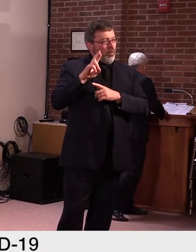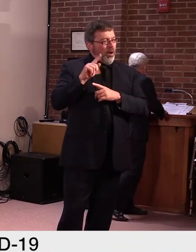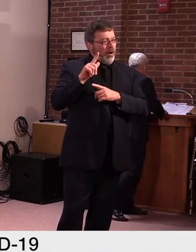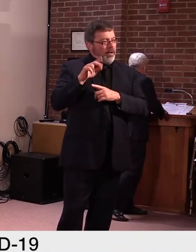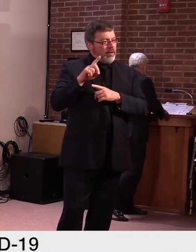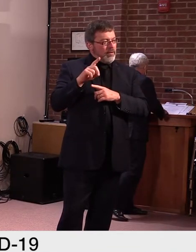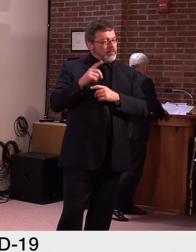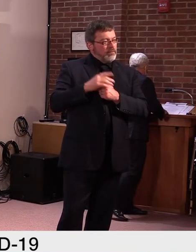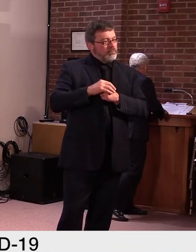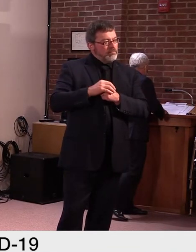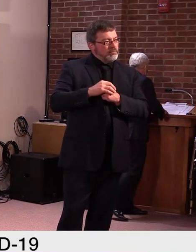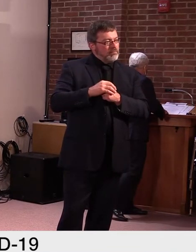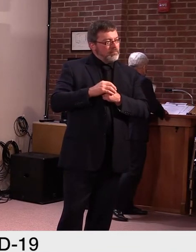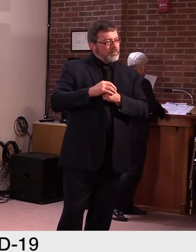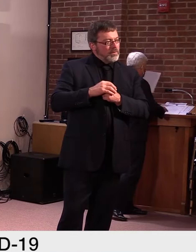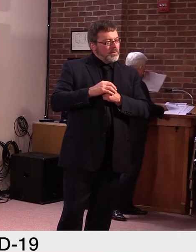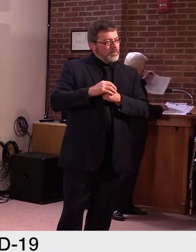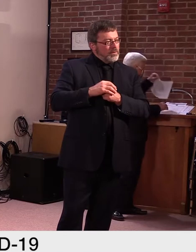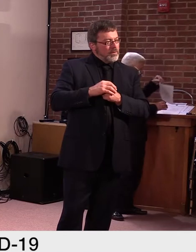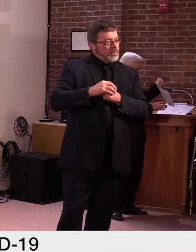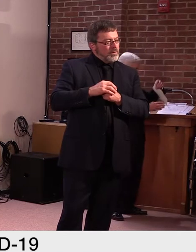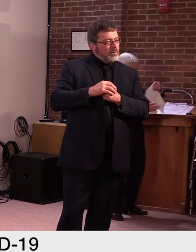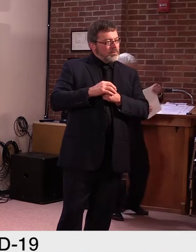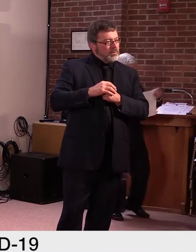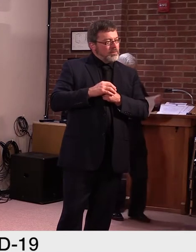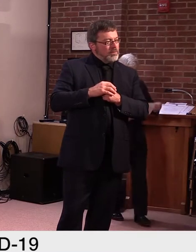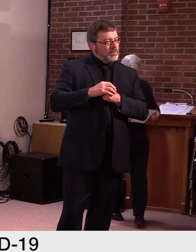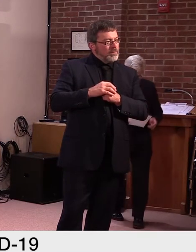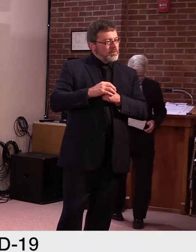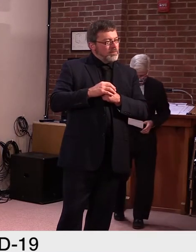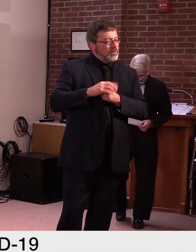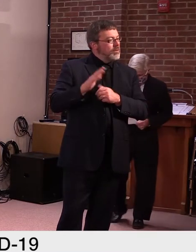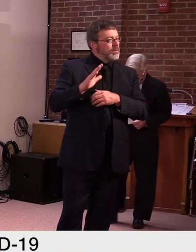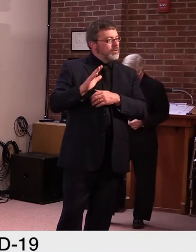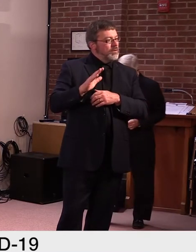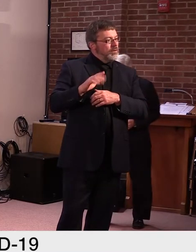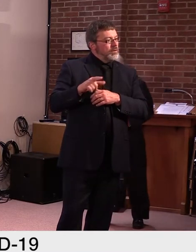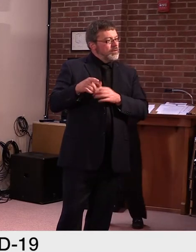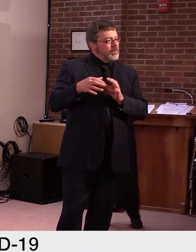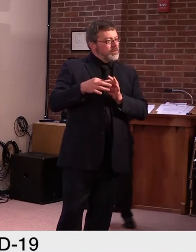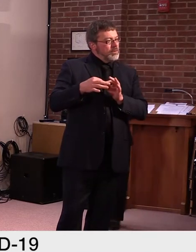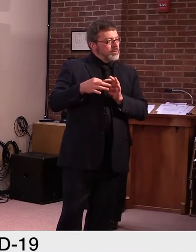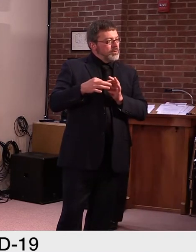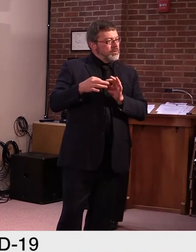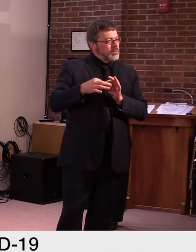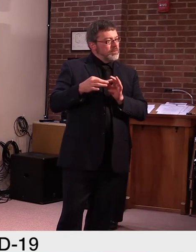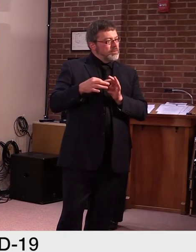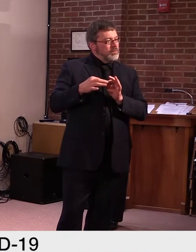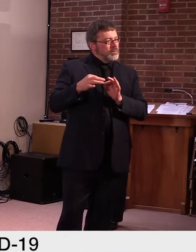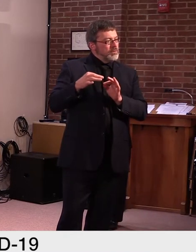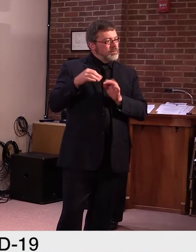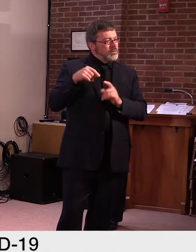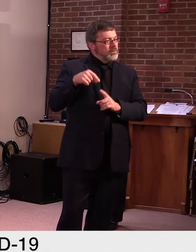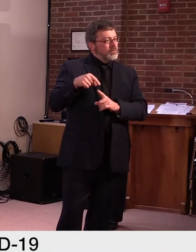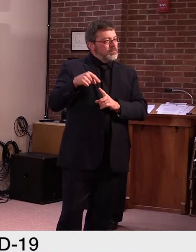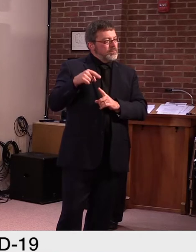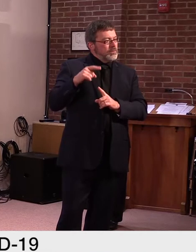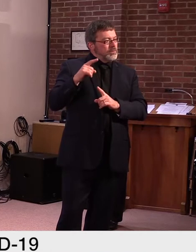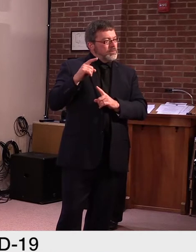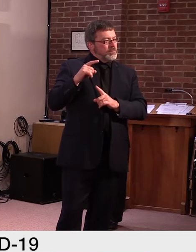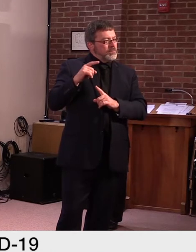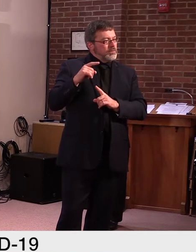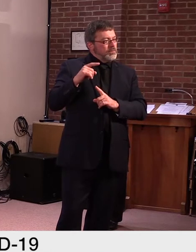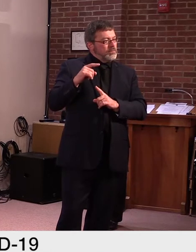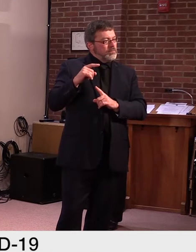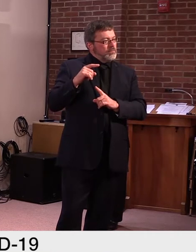with ECF because of allegations of sexual misconduct as well. Uh, would you support the state